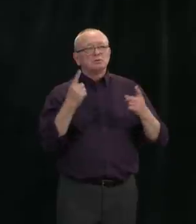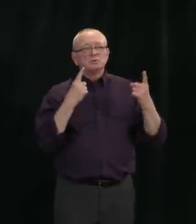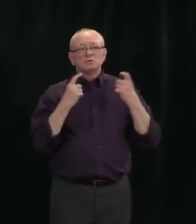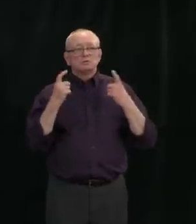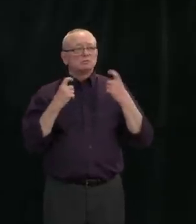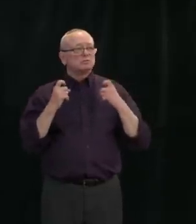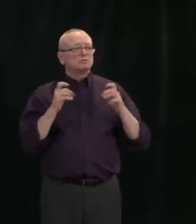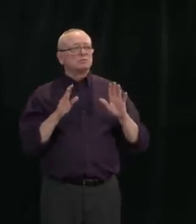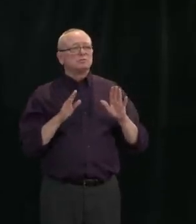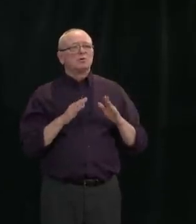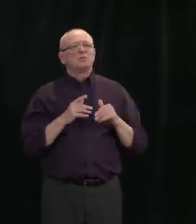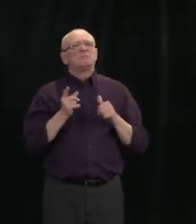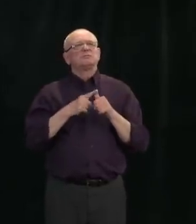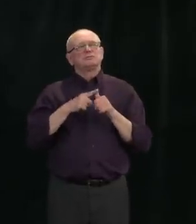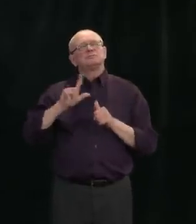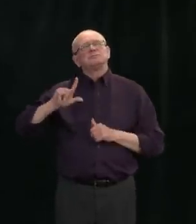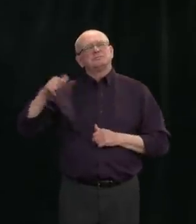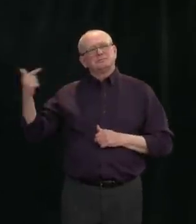apologies. Dr. Hinshaw, please.